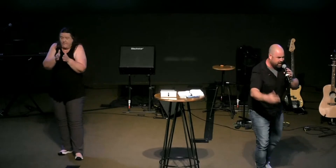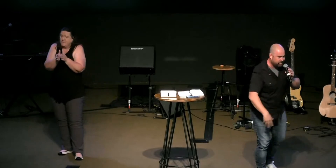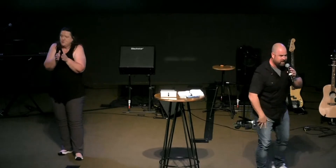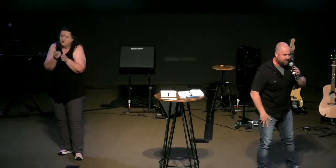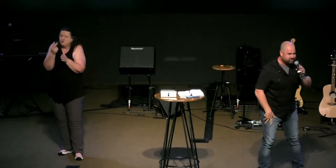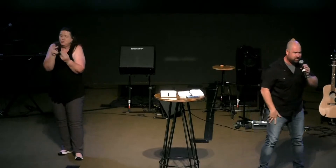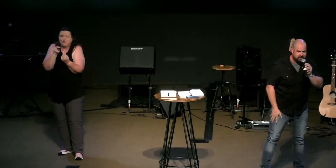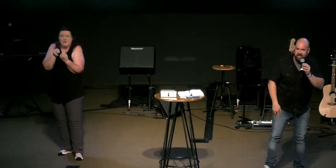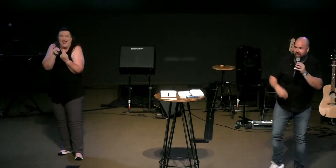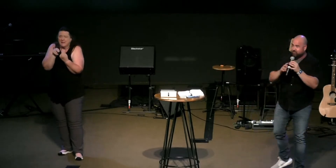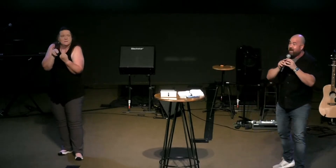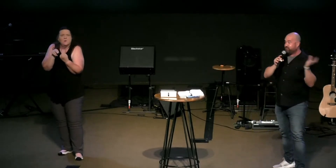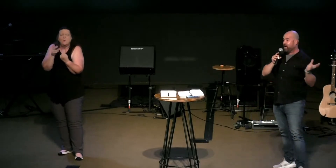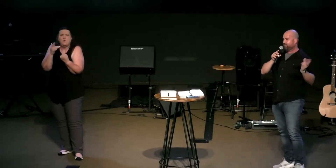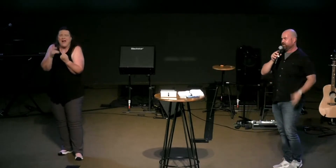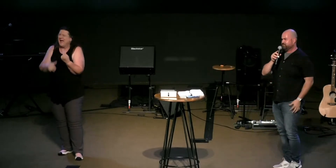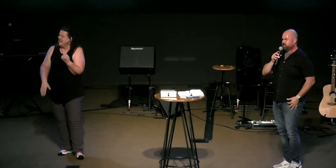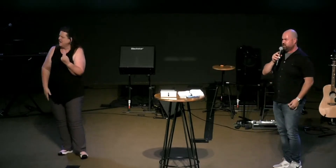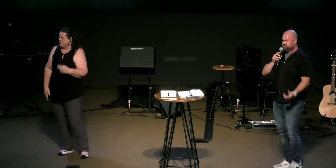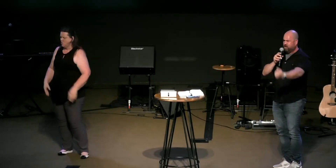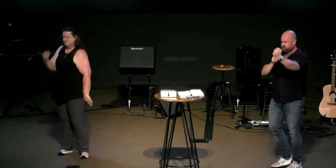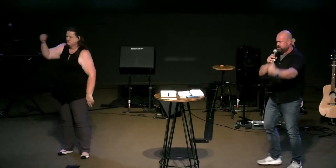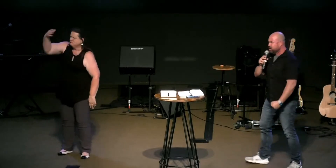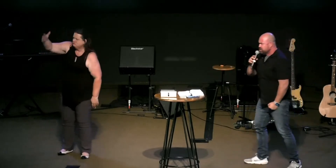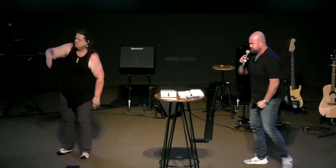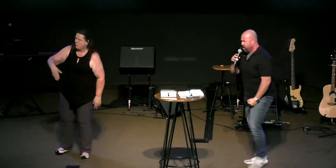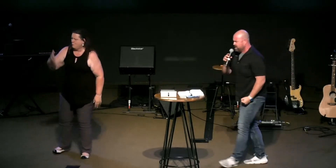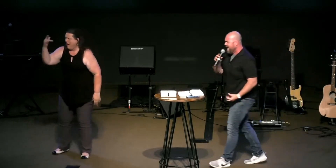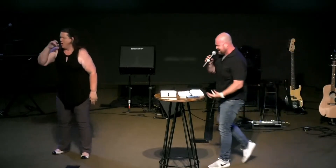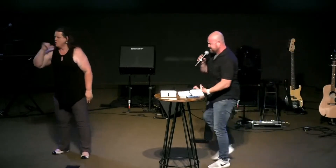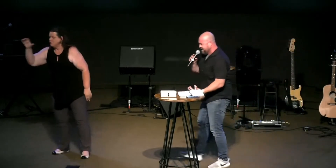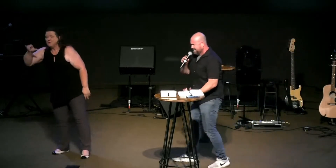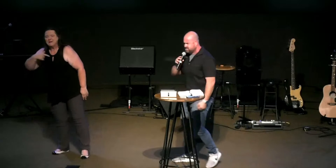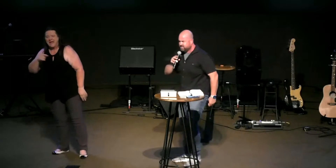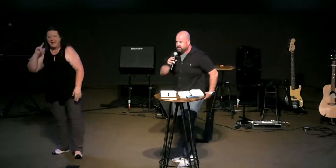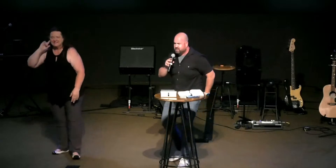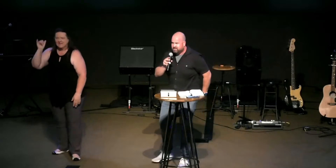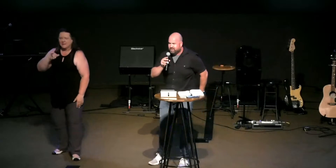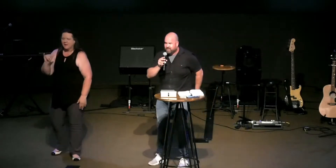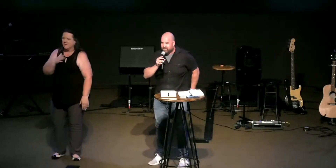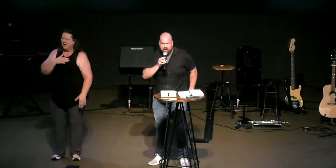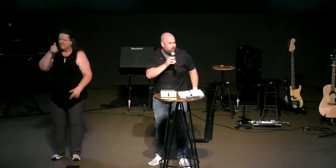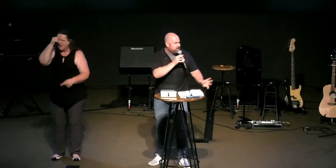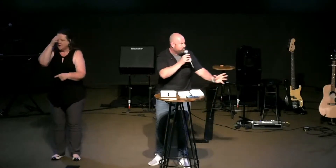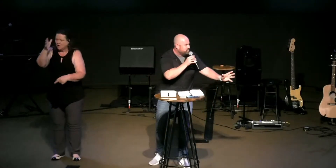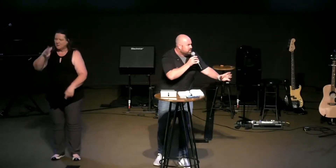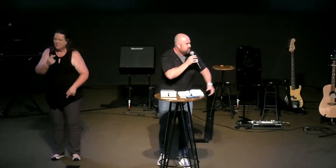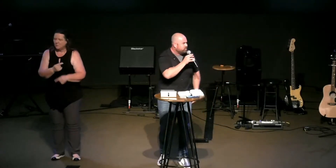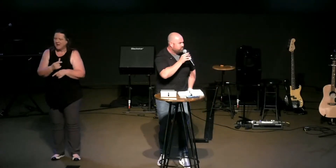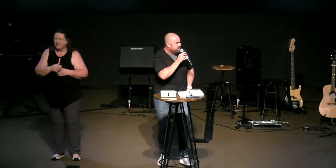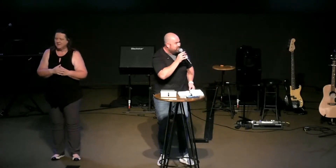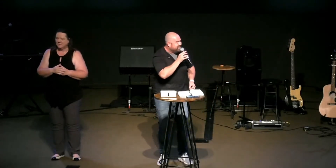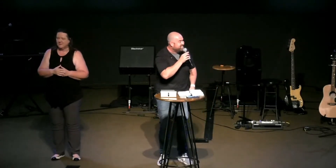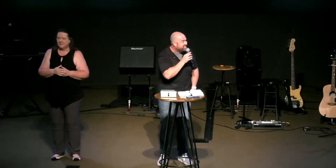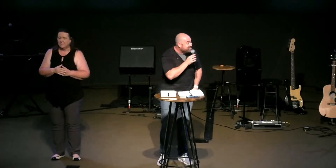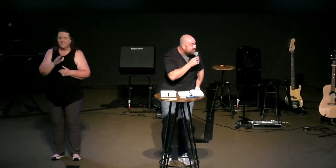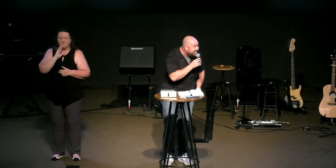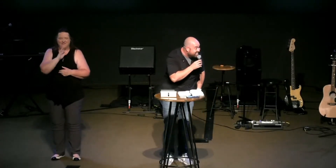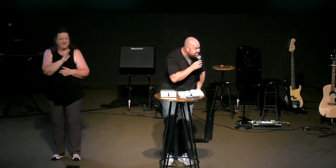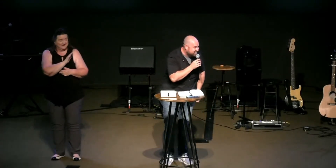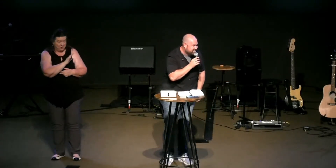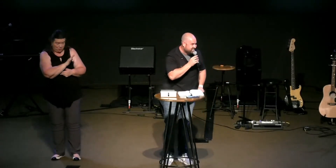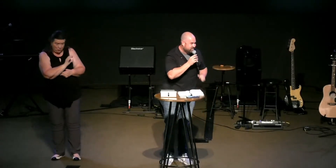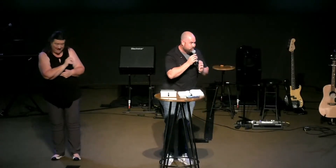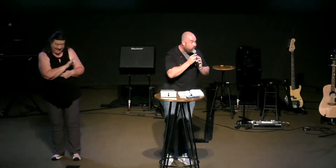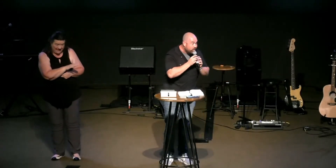in and out right and i started to sound like my father when i'm like oh this car's gonna start an accident and my wife would look over me you okay